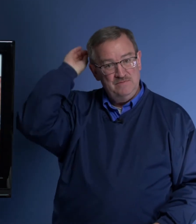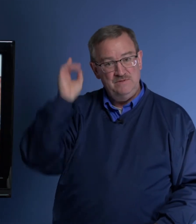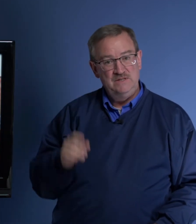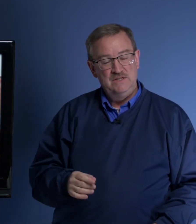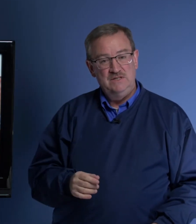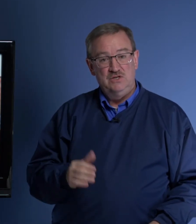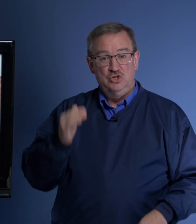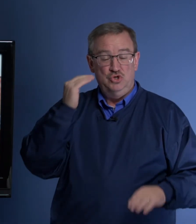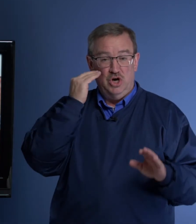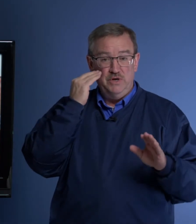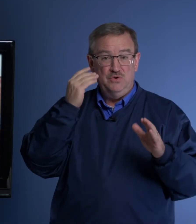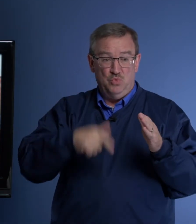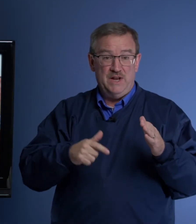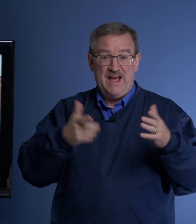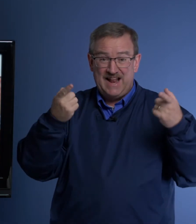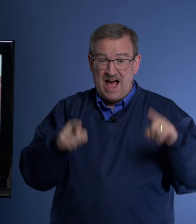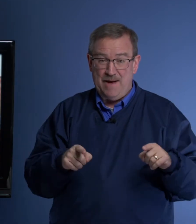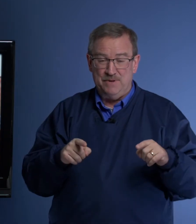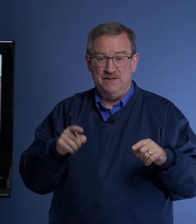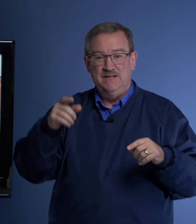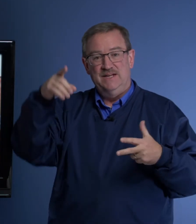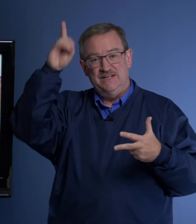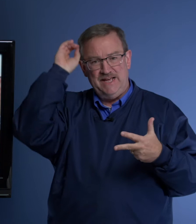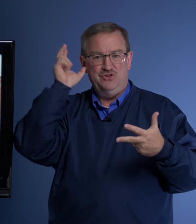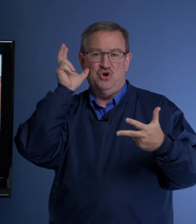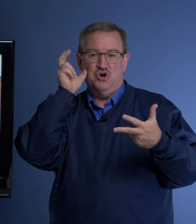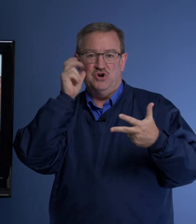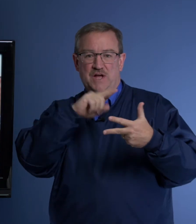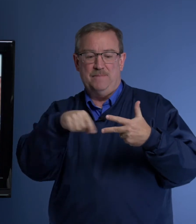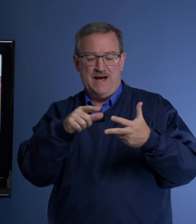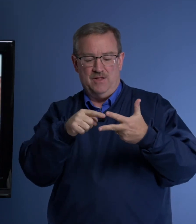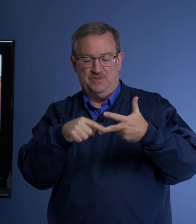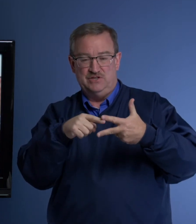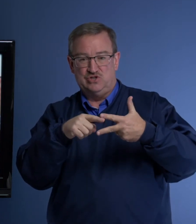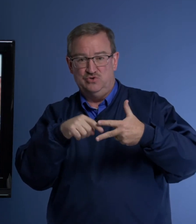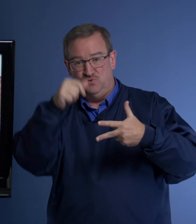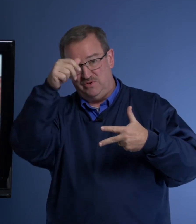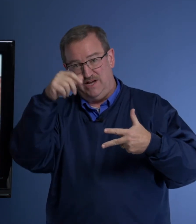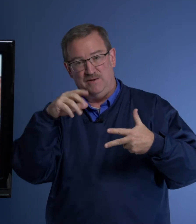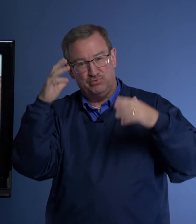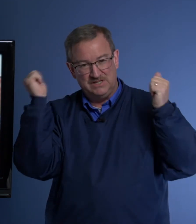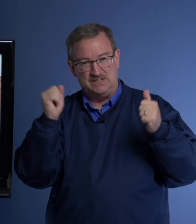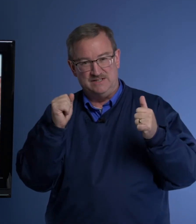knowing what had happened, Daniel heard about these two presidents